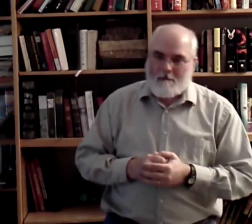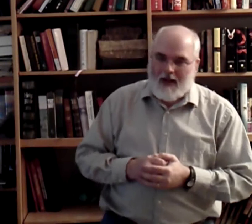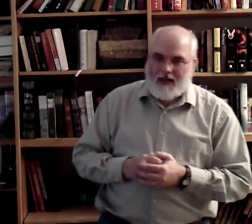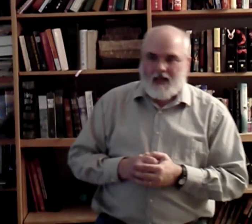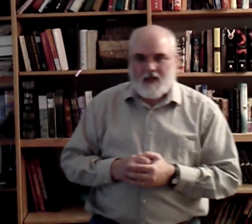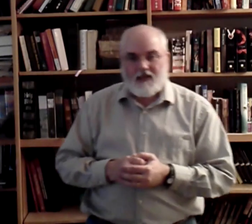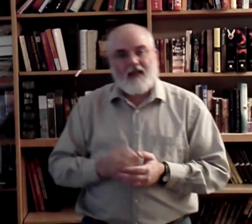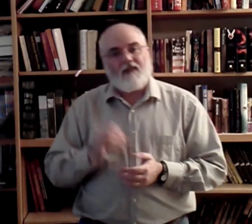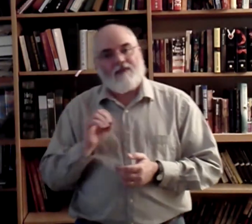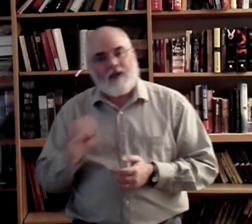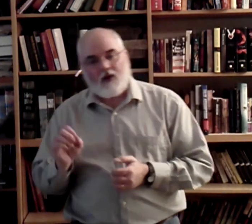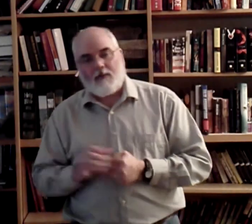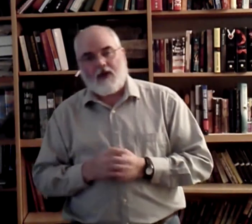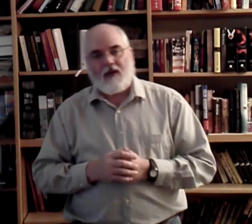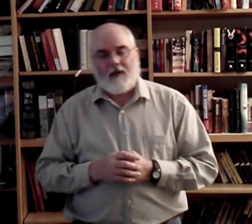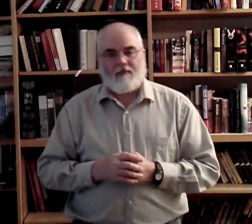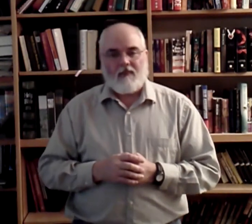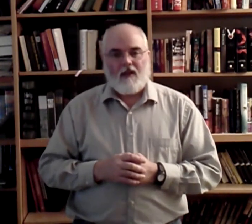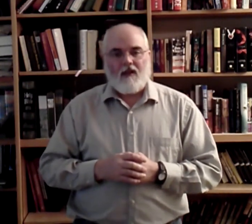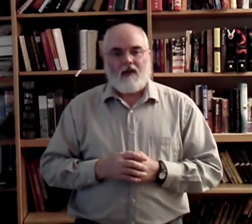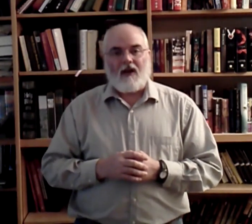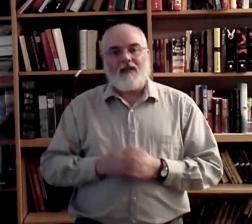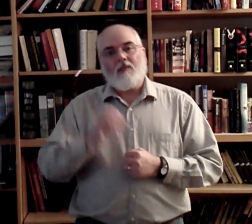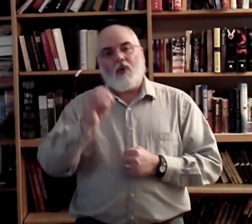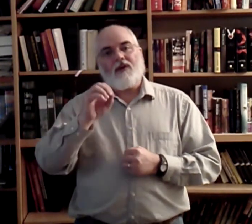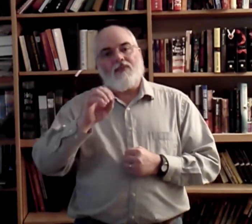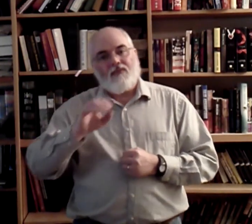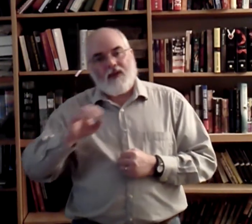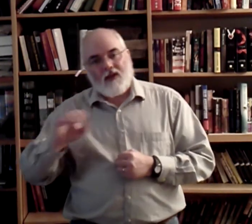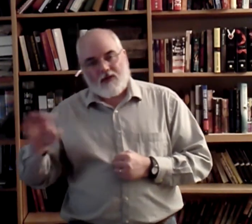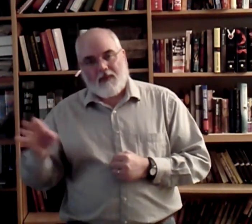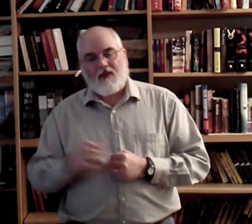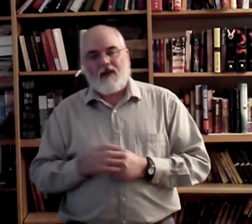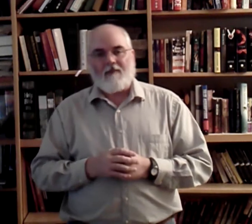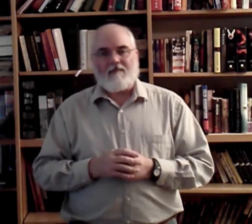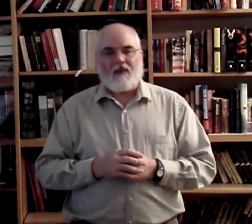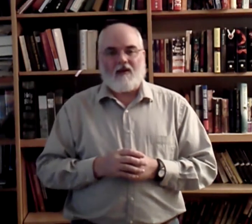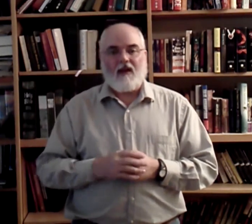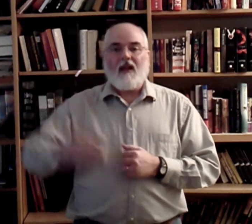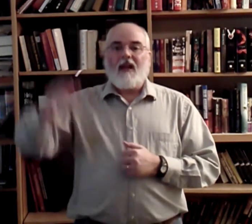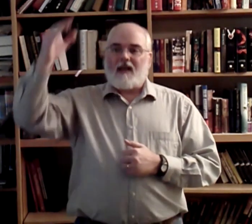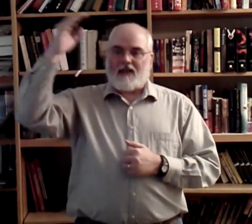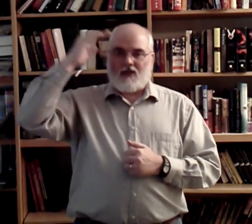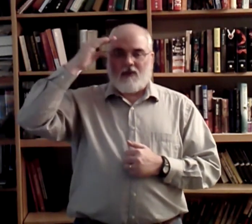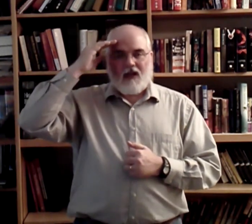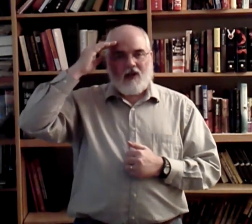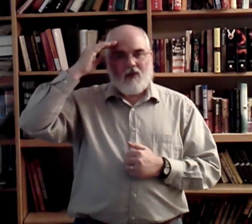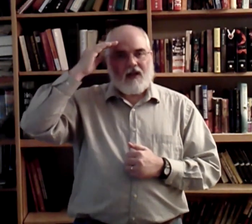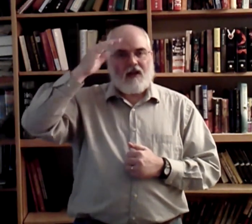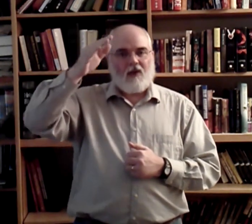My name is. And then fingerspell your name. Alright? It's important to fingerspell your name. Alright? Let's start with Hello. Hello.